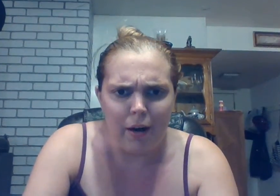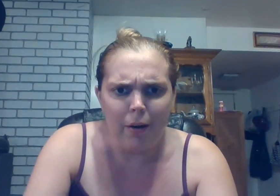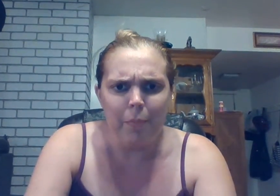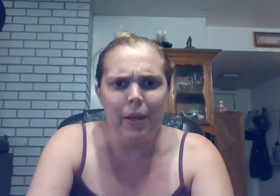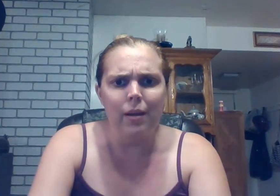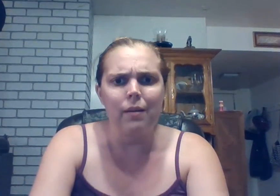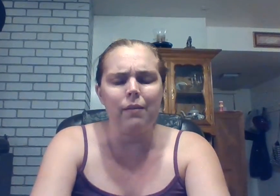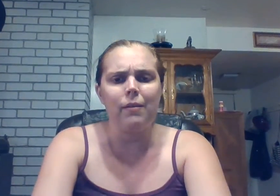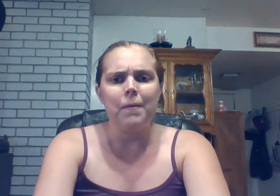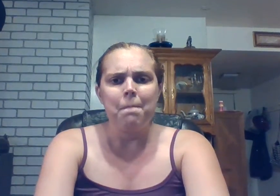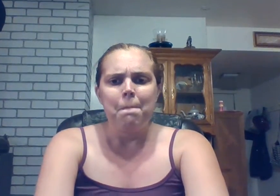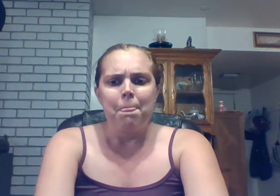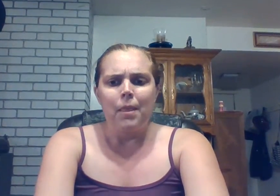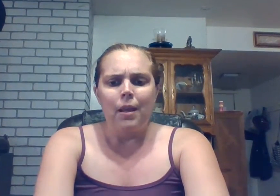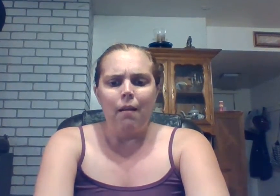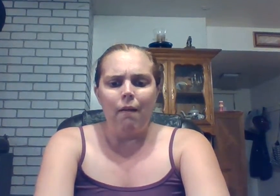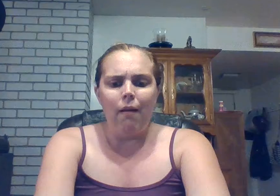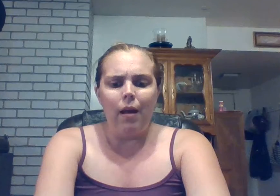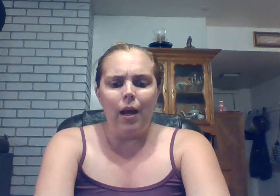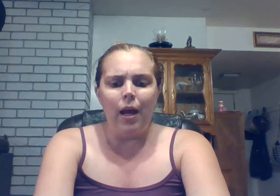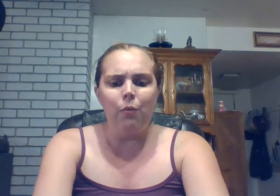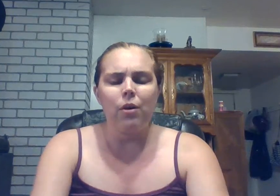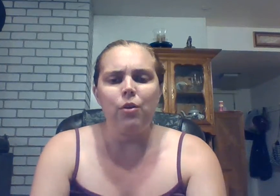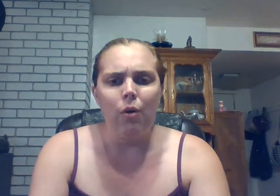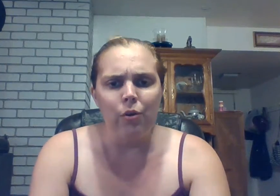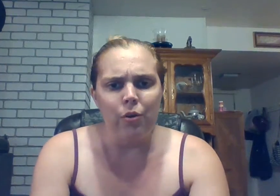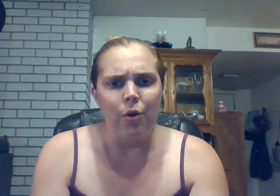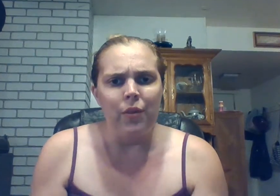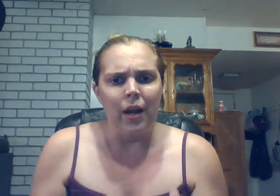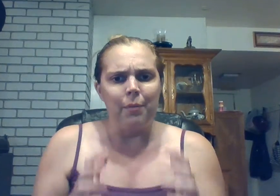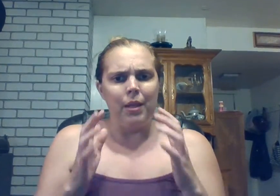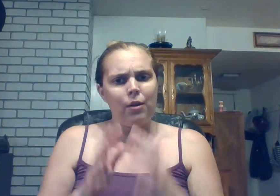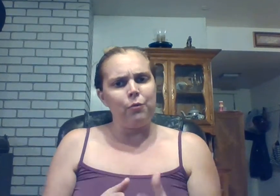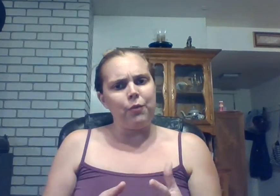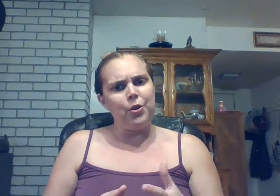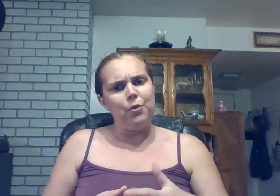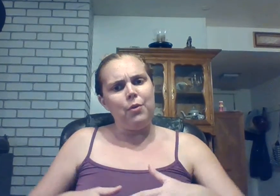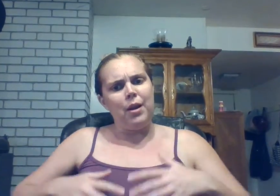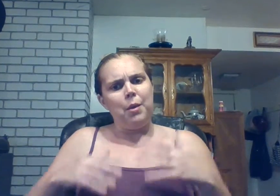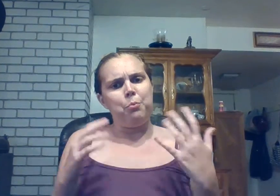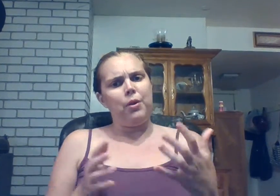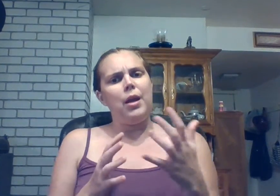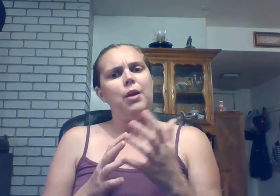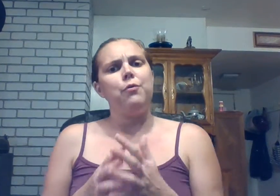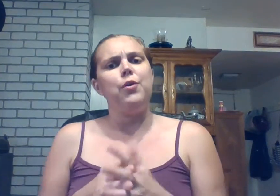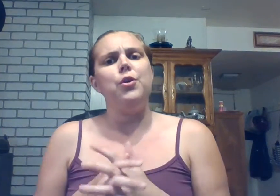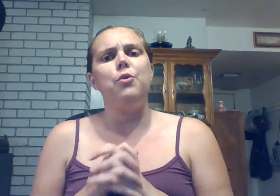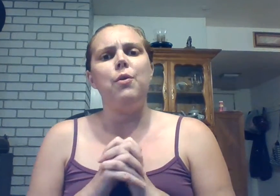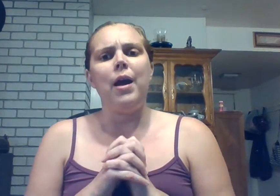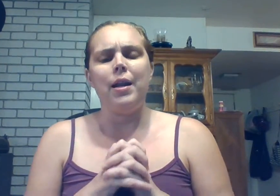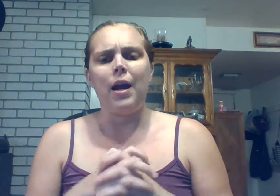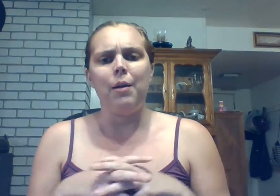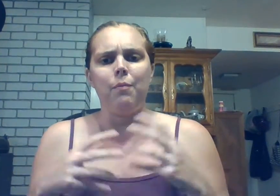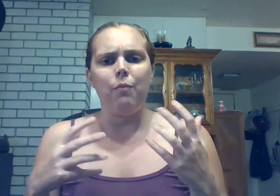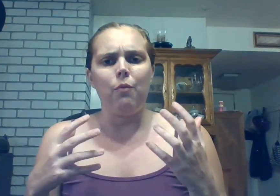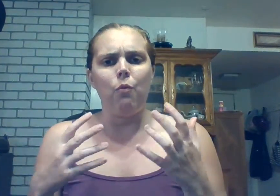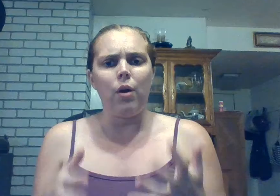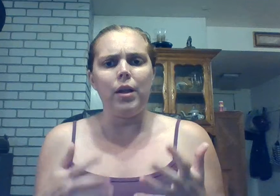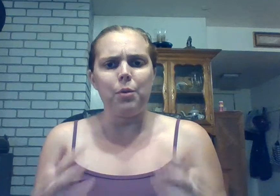share because i want you all to know that i am here for you and i am praying for you and i'm wanting